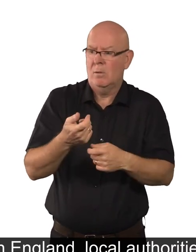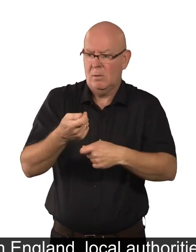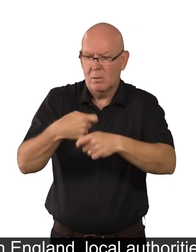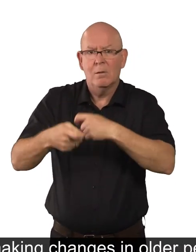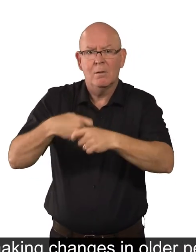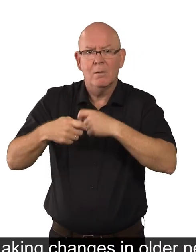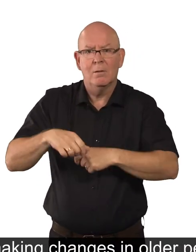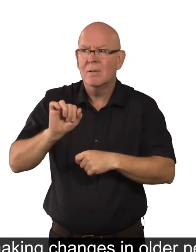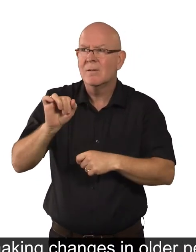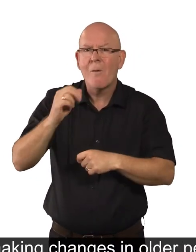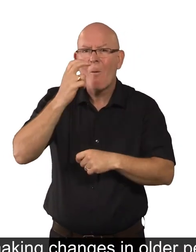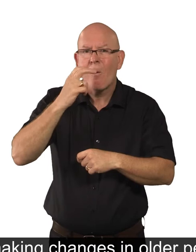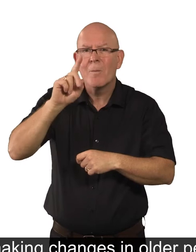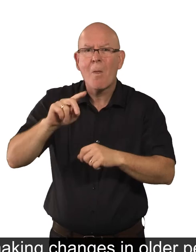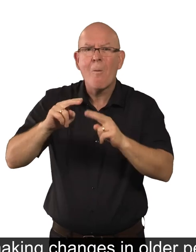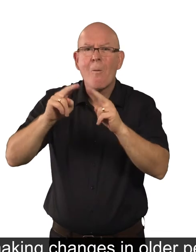people and disabled people's homes,